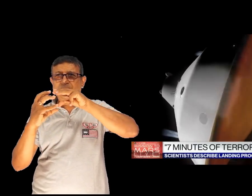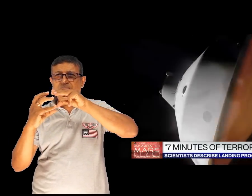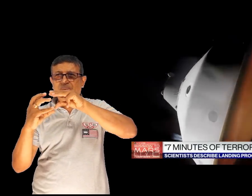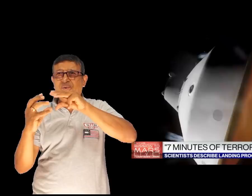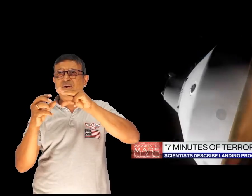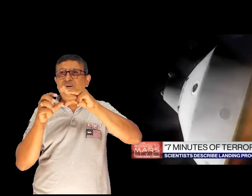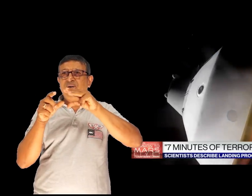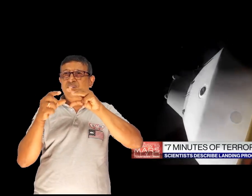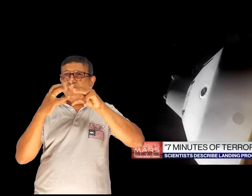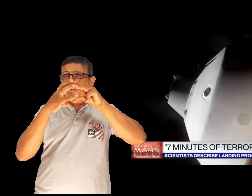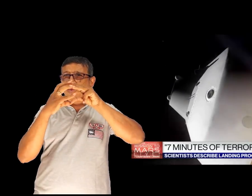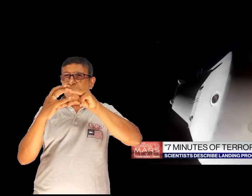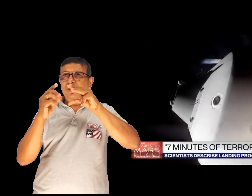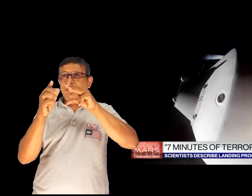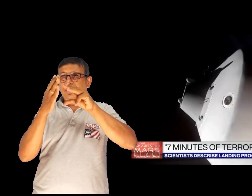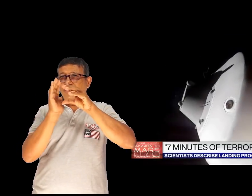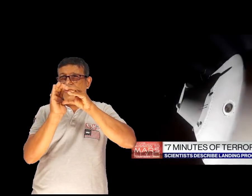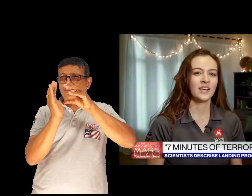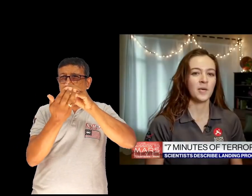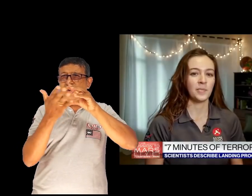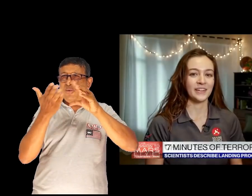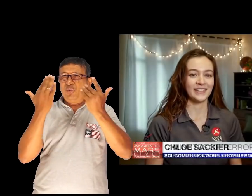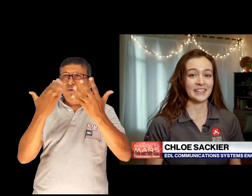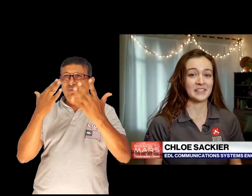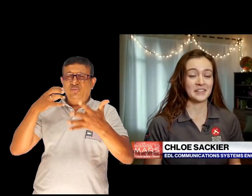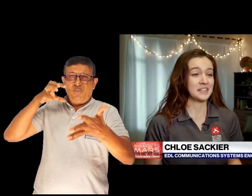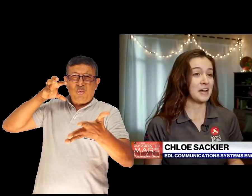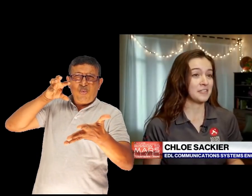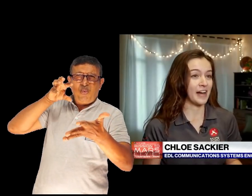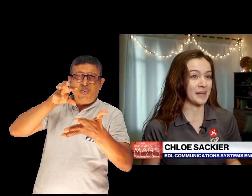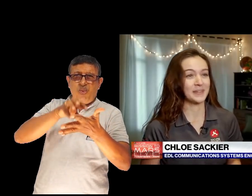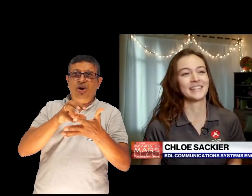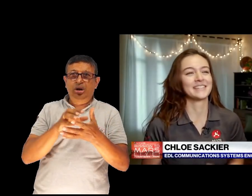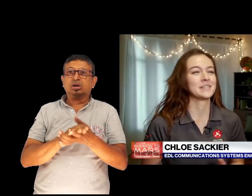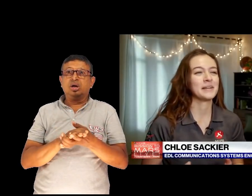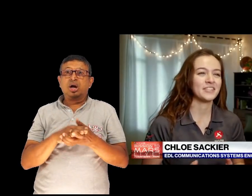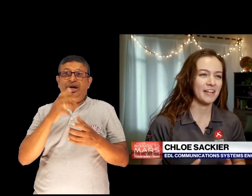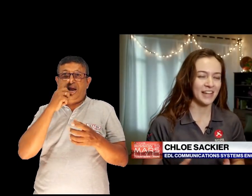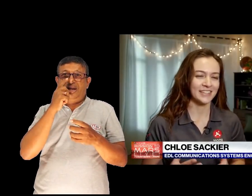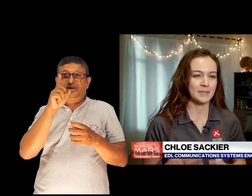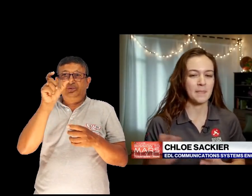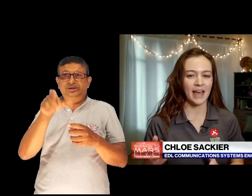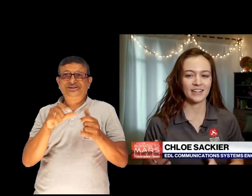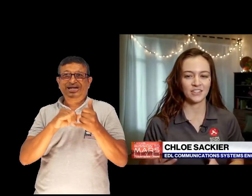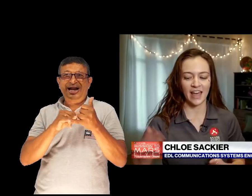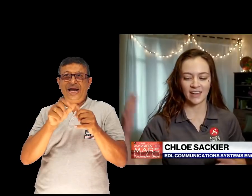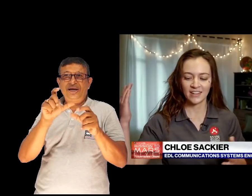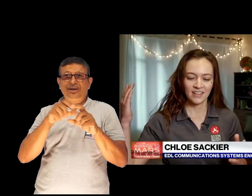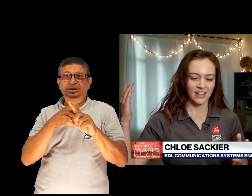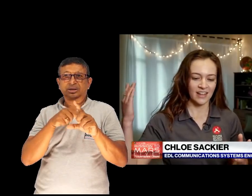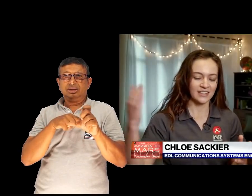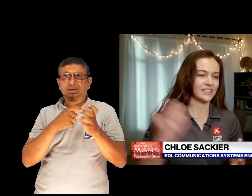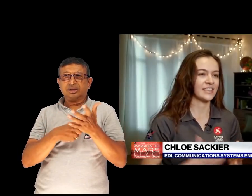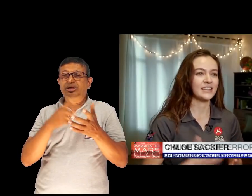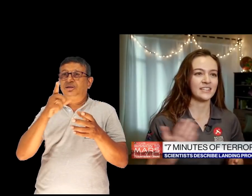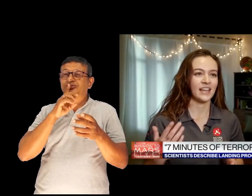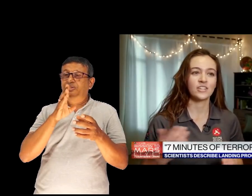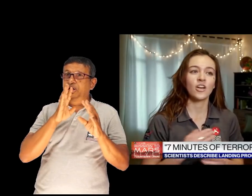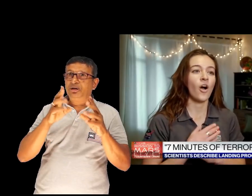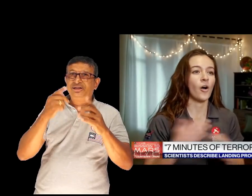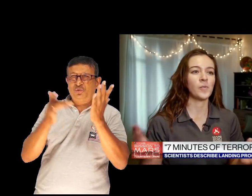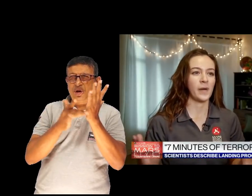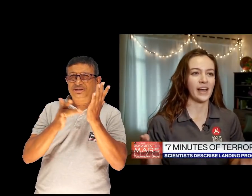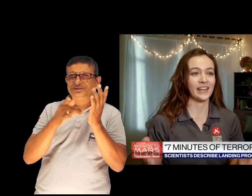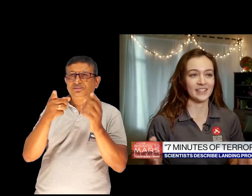martian atmosphere to safely wheels on the ground but it's terrifying because the spacecraft has to manage that descent